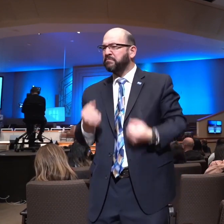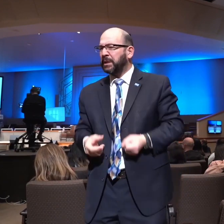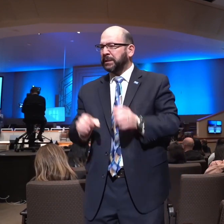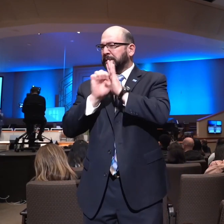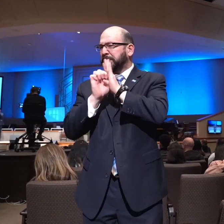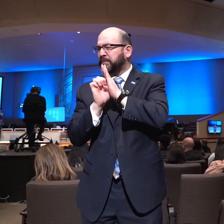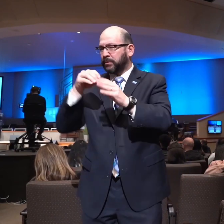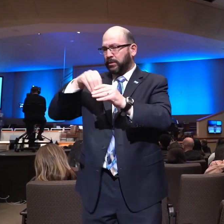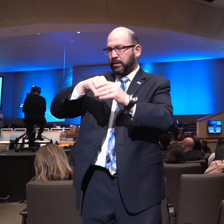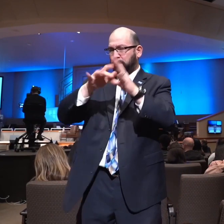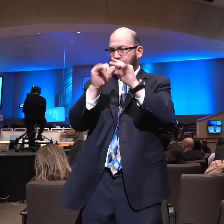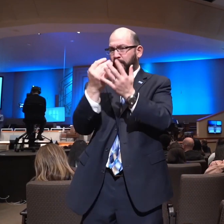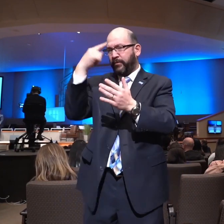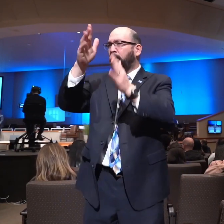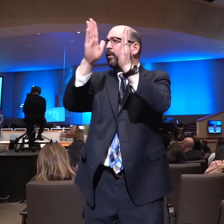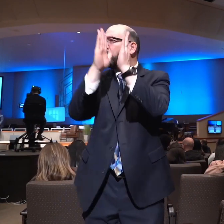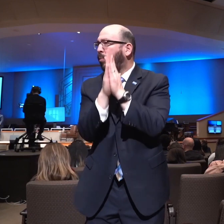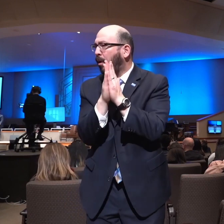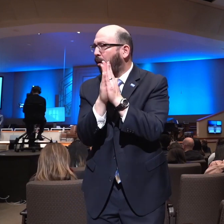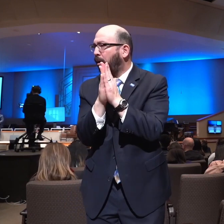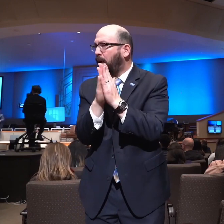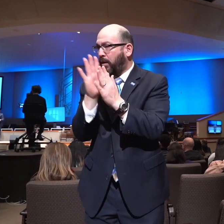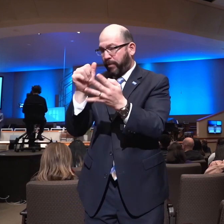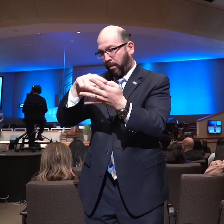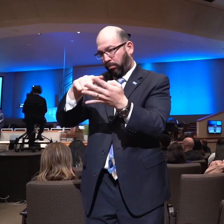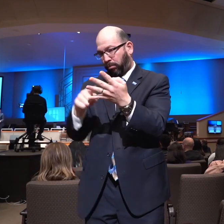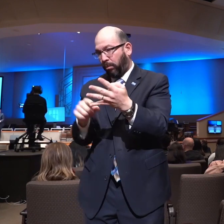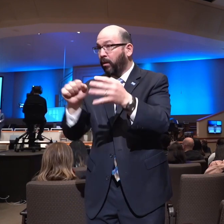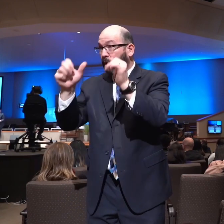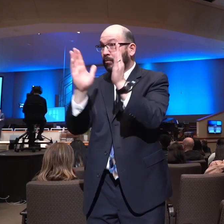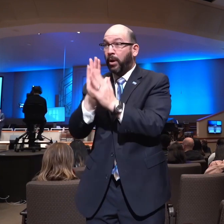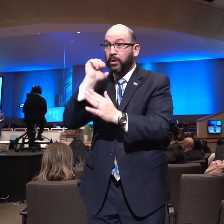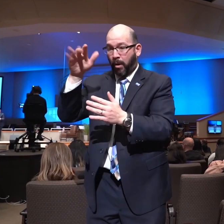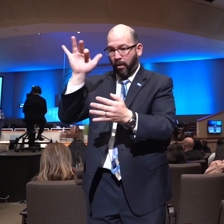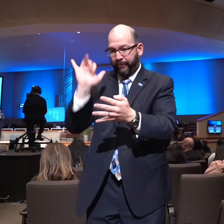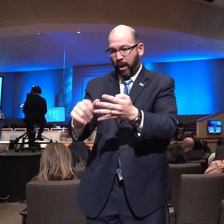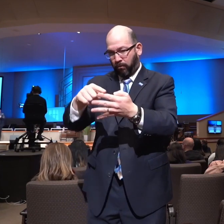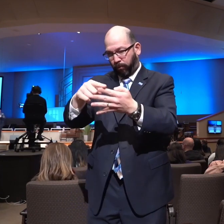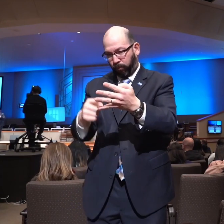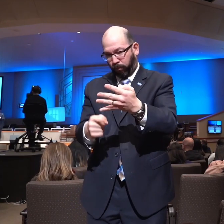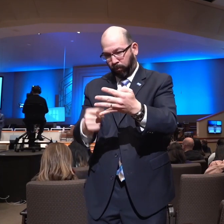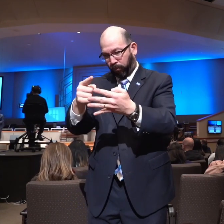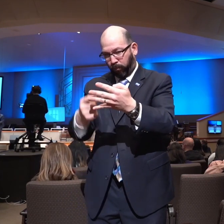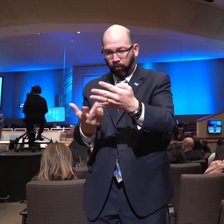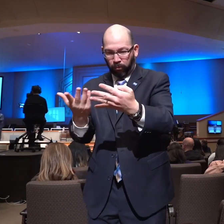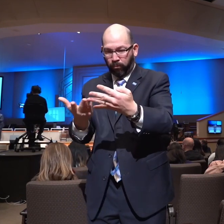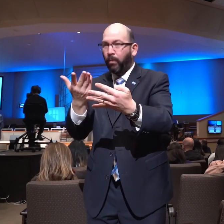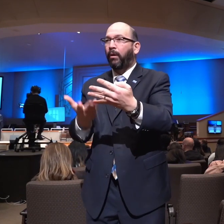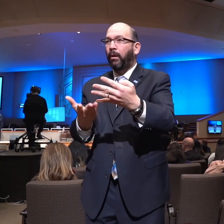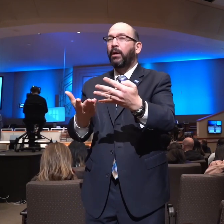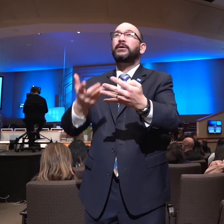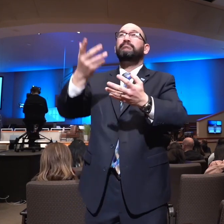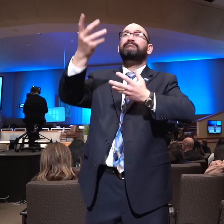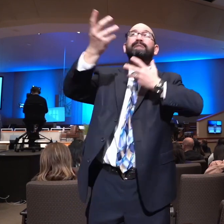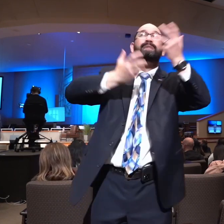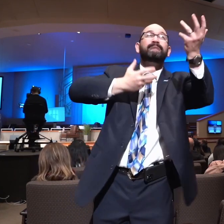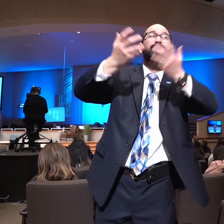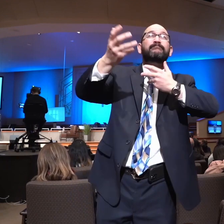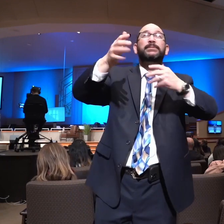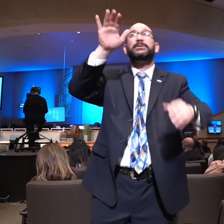card and just pray that way tomorrow, it really doesn't matter as long as you are praying and seeking the face of God. This is how